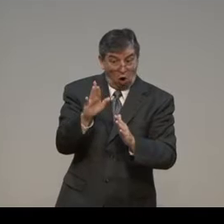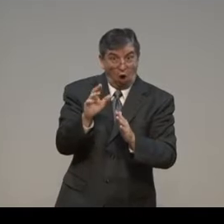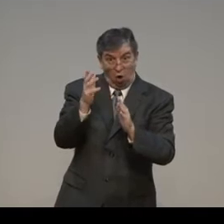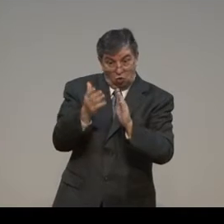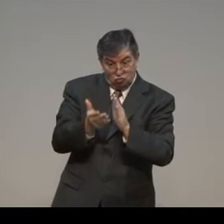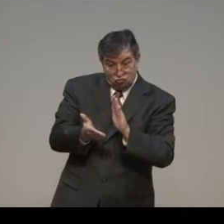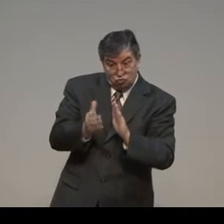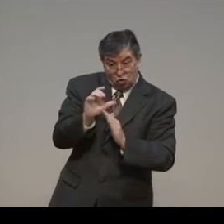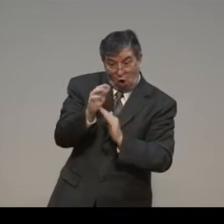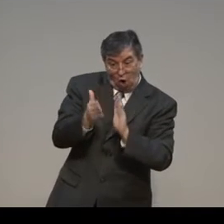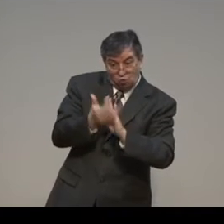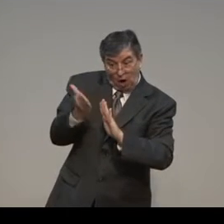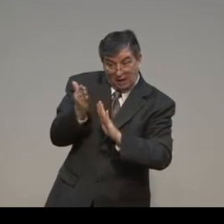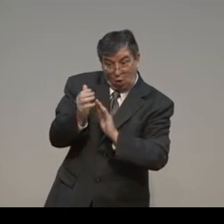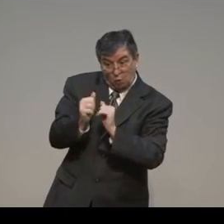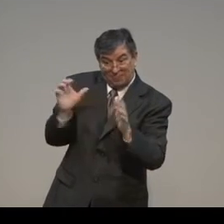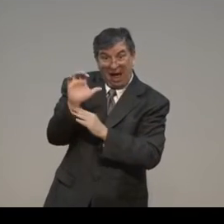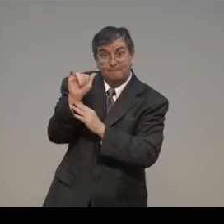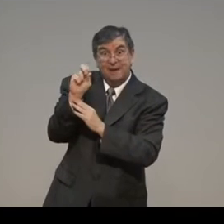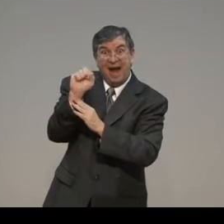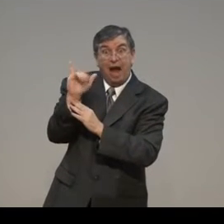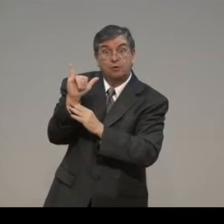Without a battery. a battery.